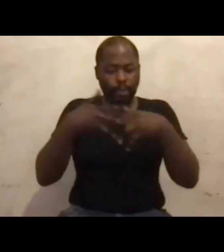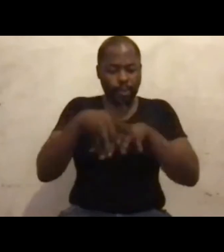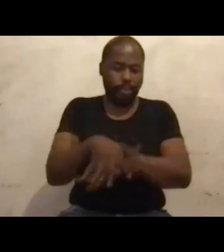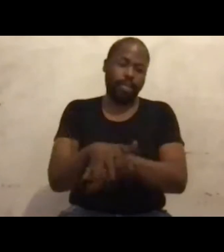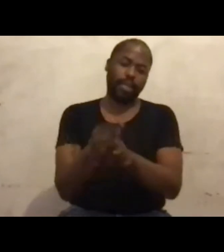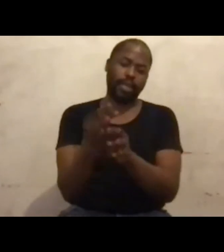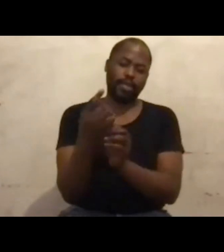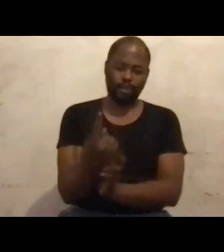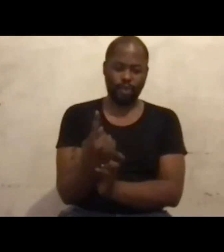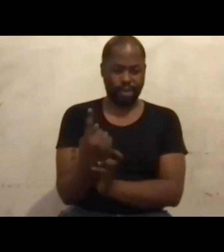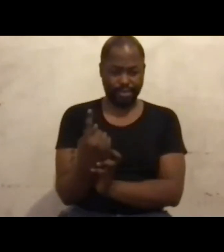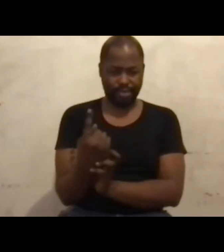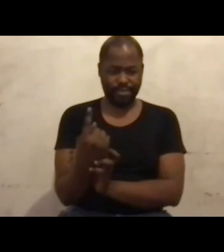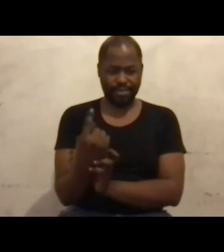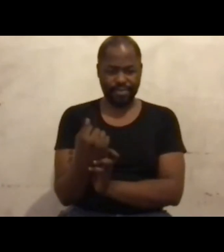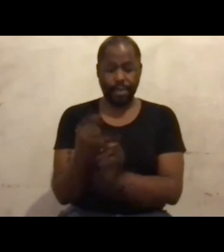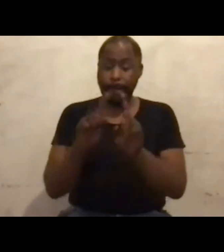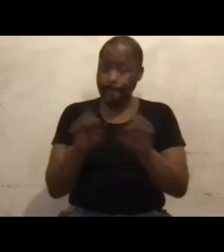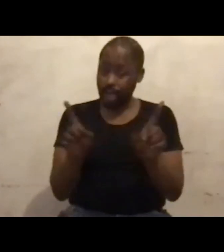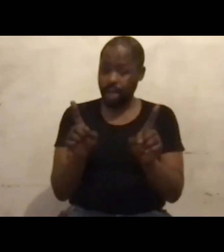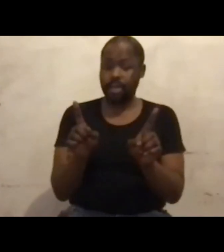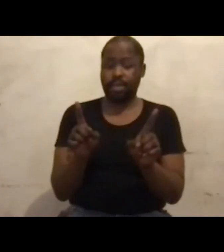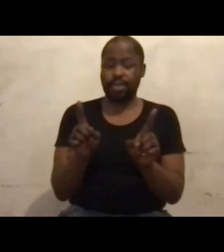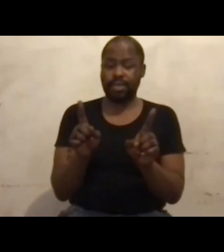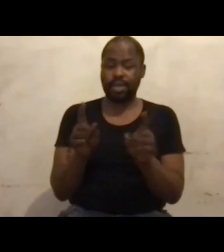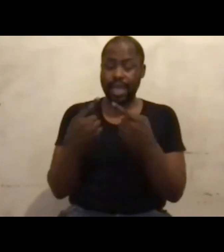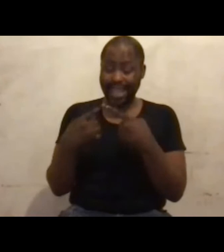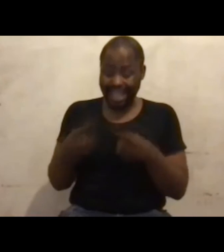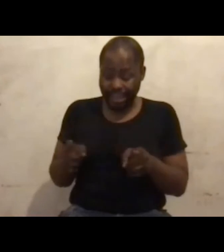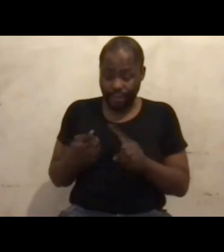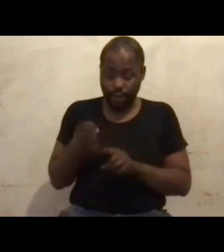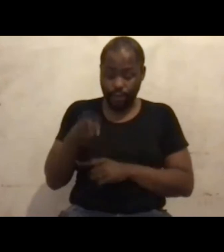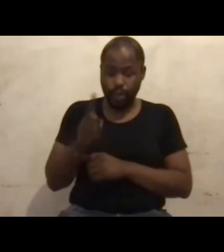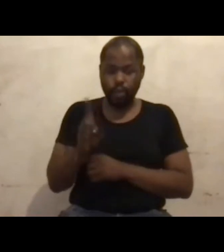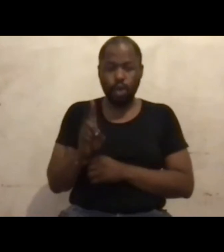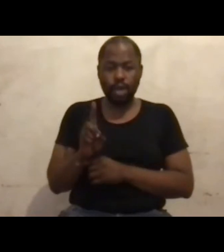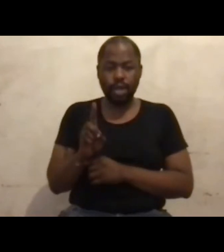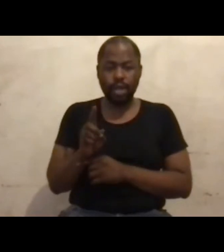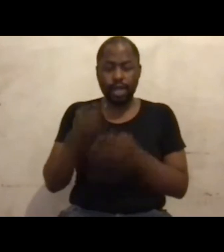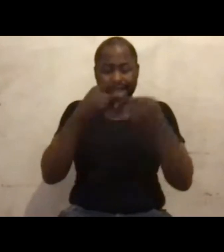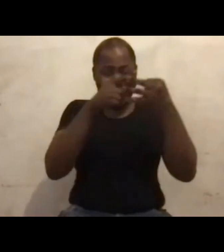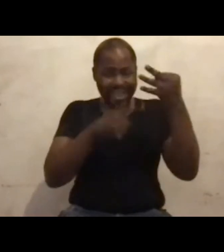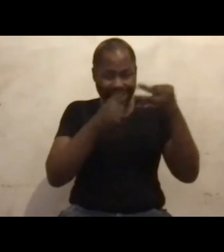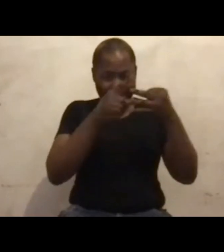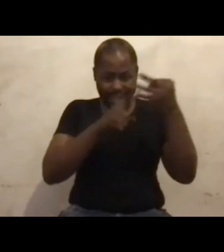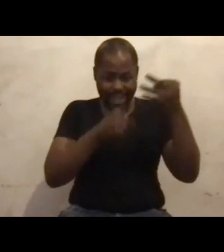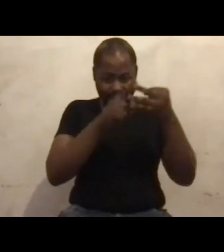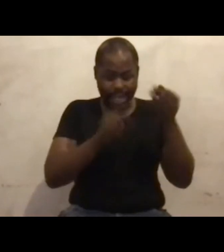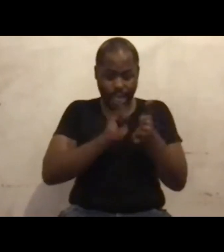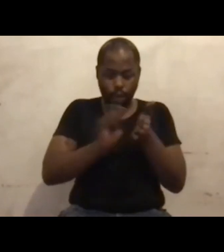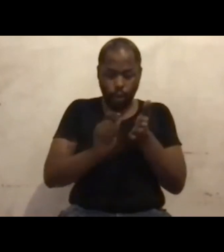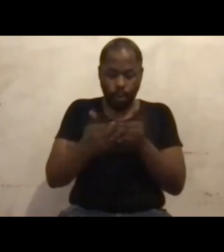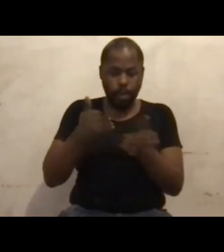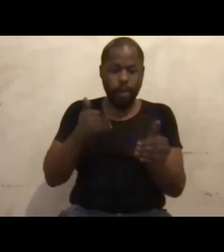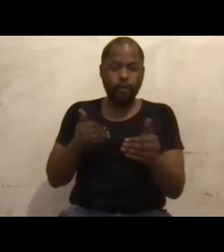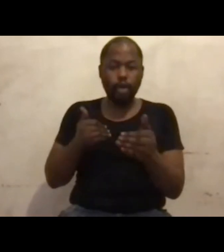everything that I am. But the difference with this one is all of those three books that I wrote before were about